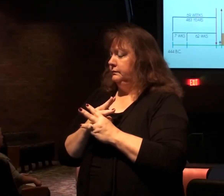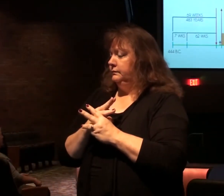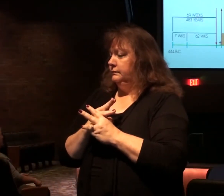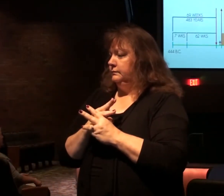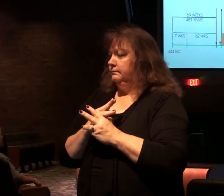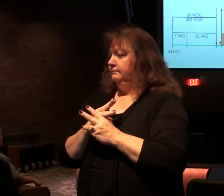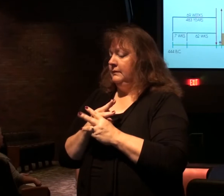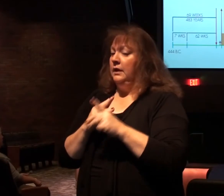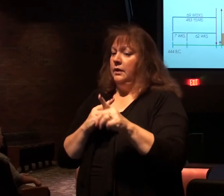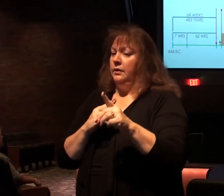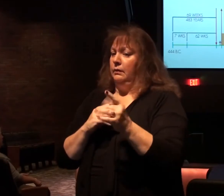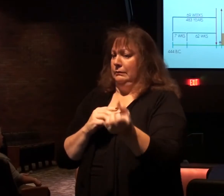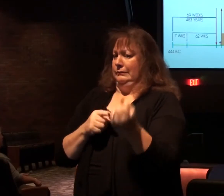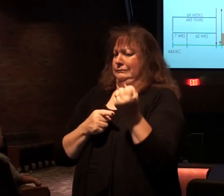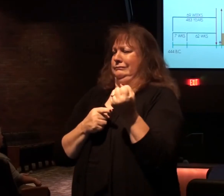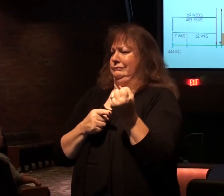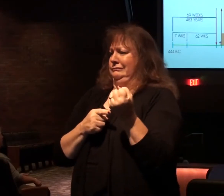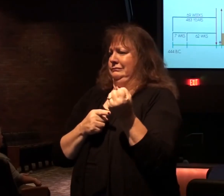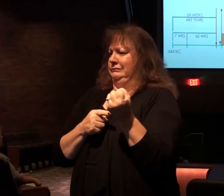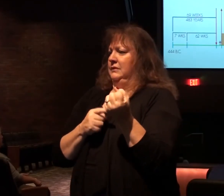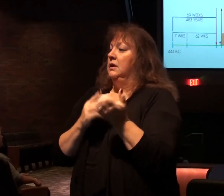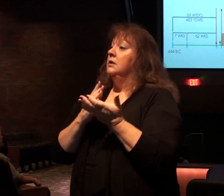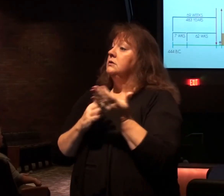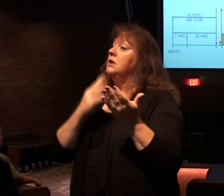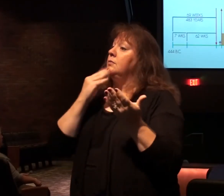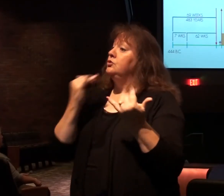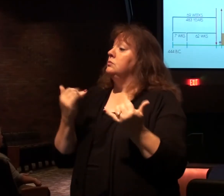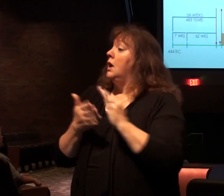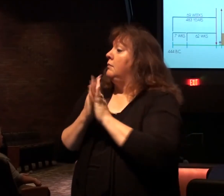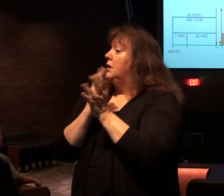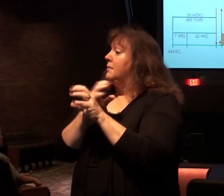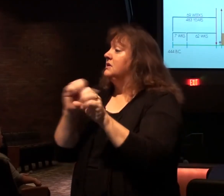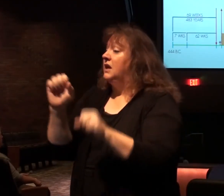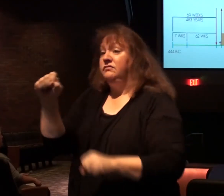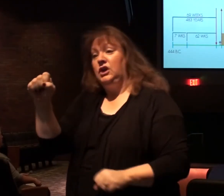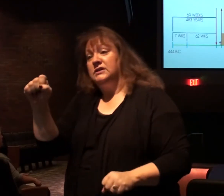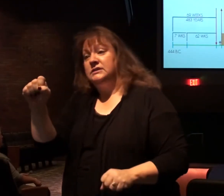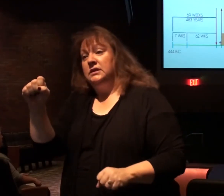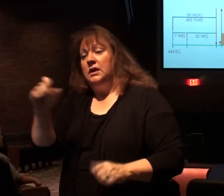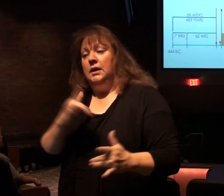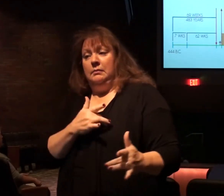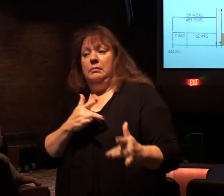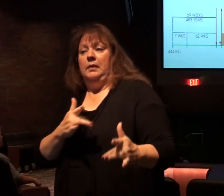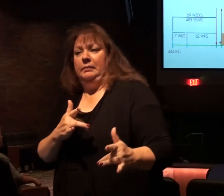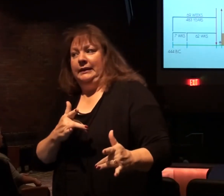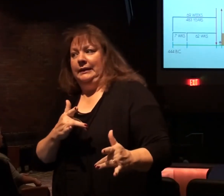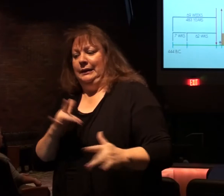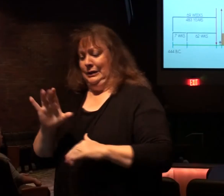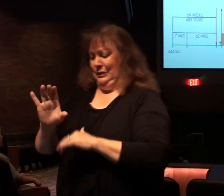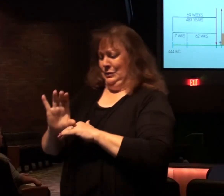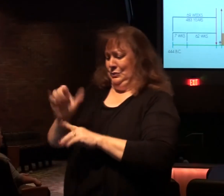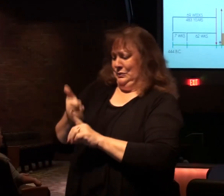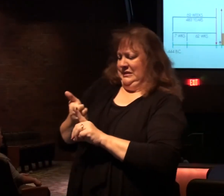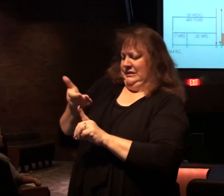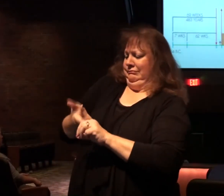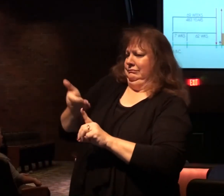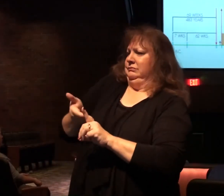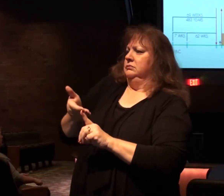They're on a sidetrack. Some Jews are saved, but by and large, the church is made up of Gentiles.